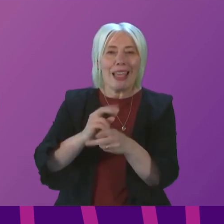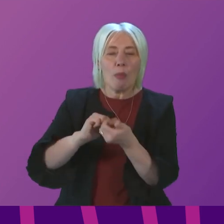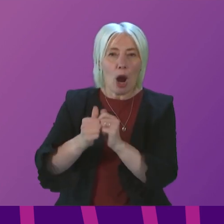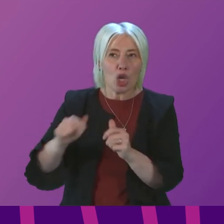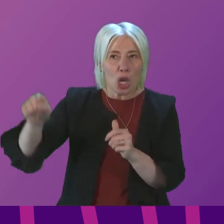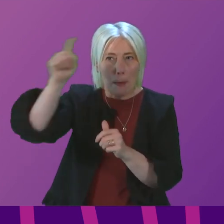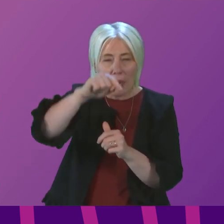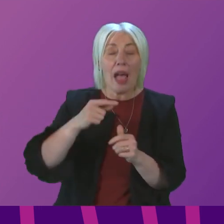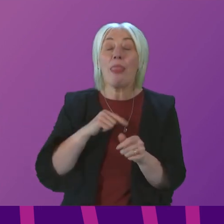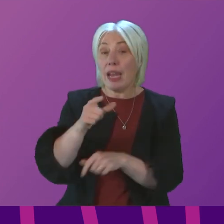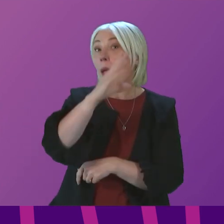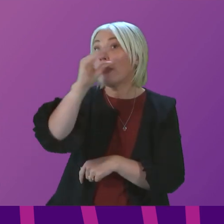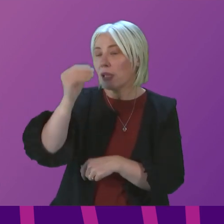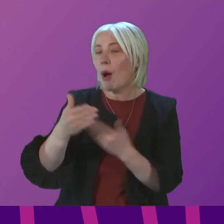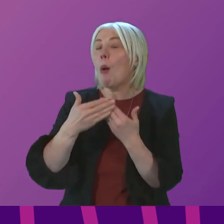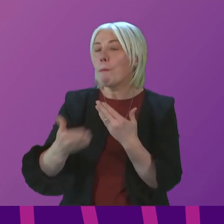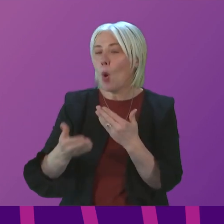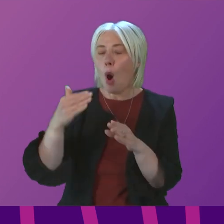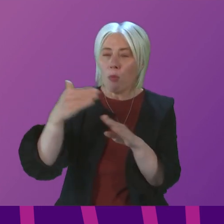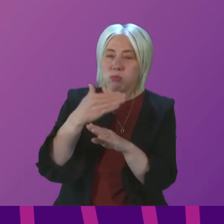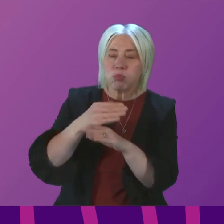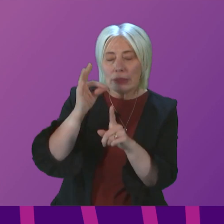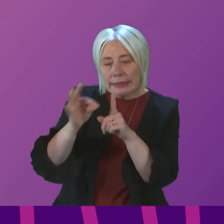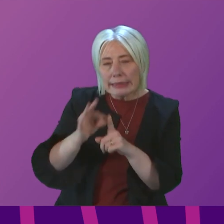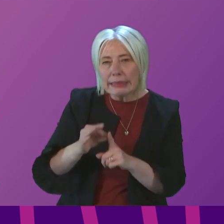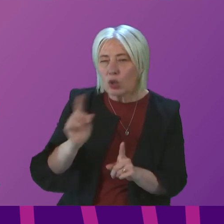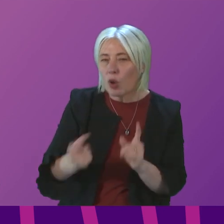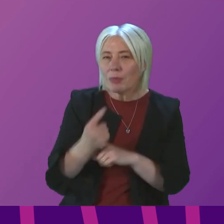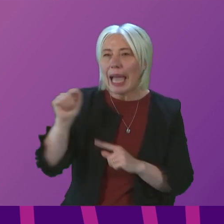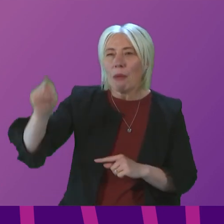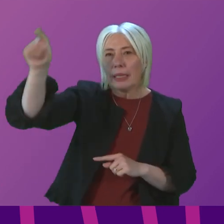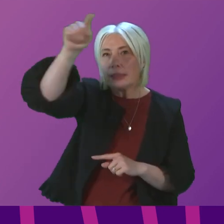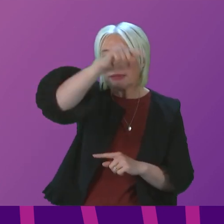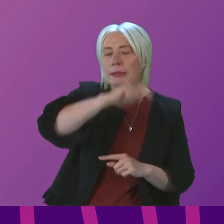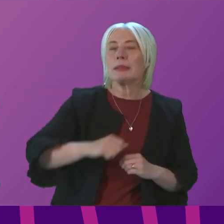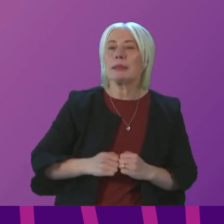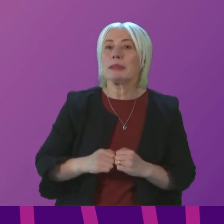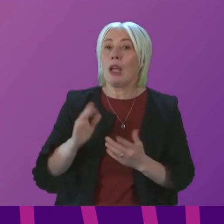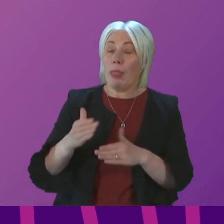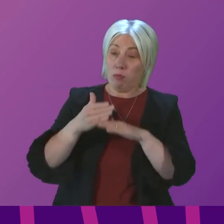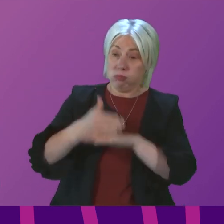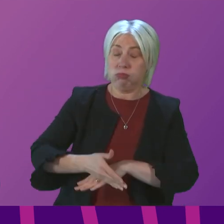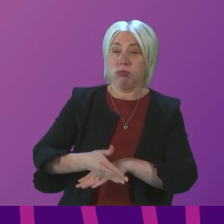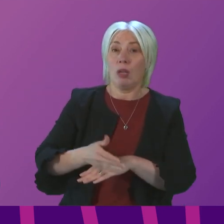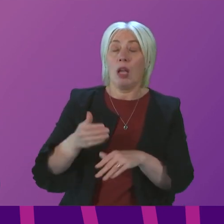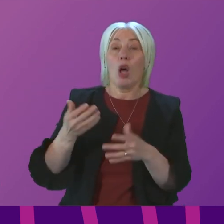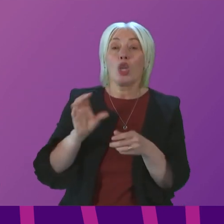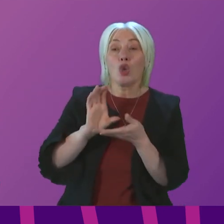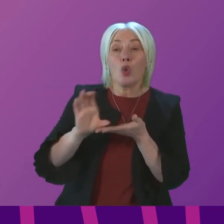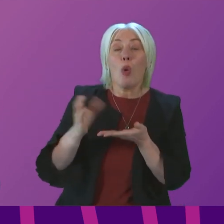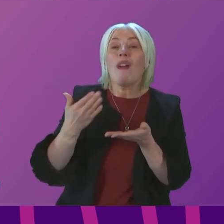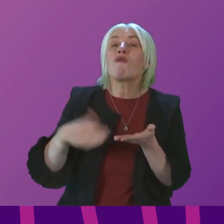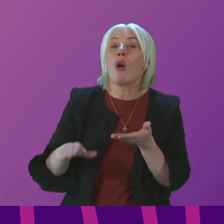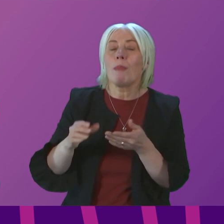report will provide further detail of the work undertaken in each area. This work, of course, is being supported with annual